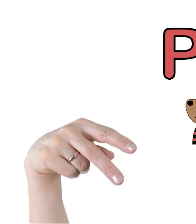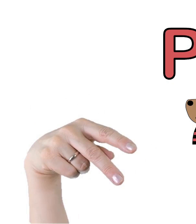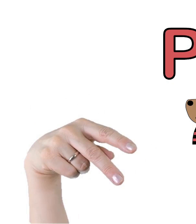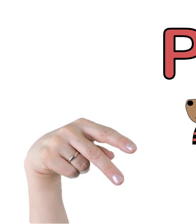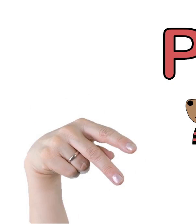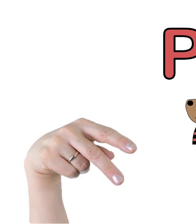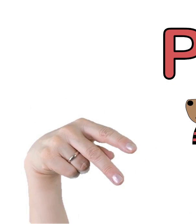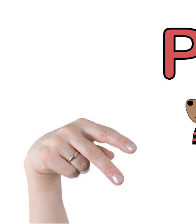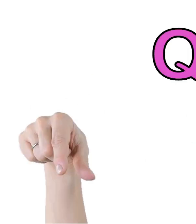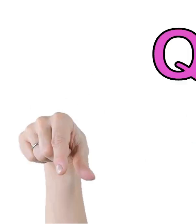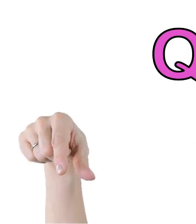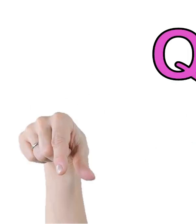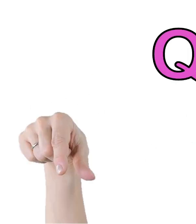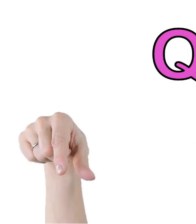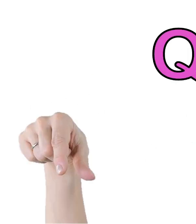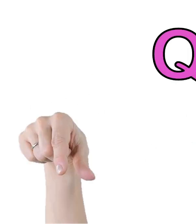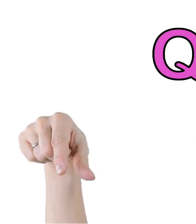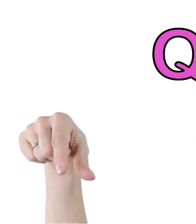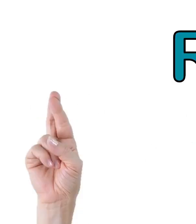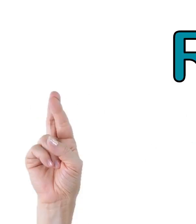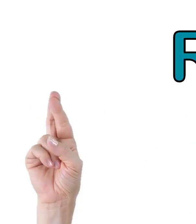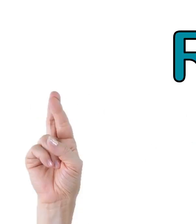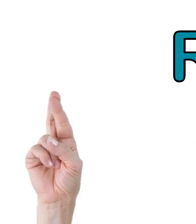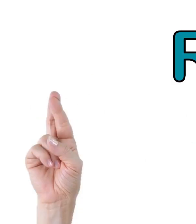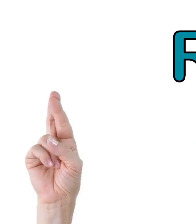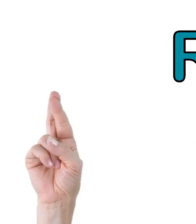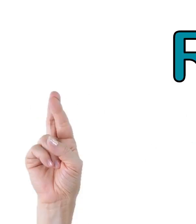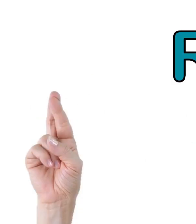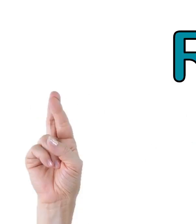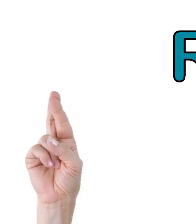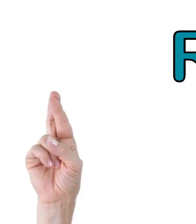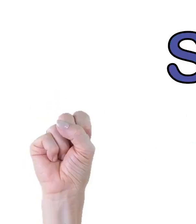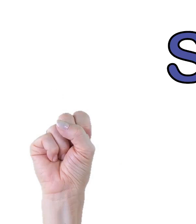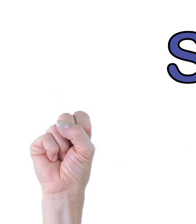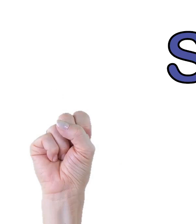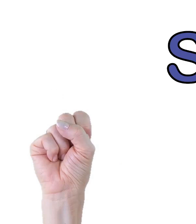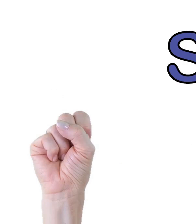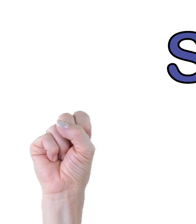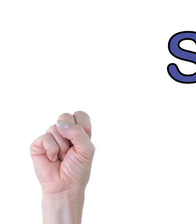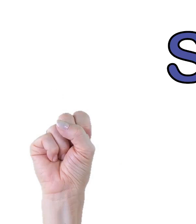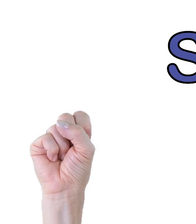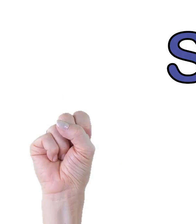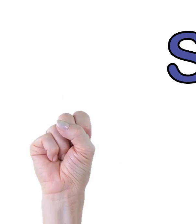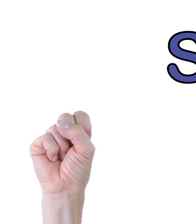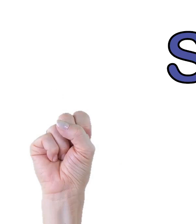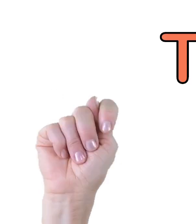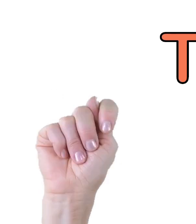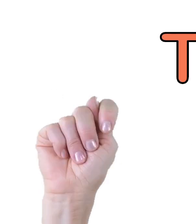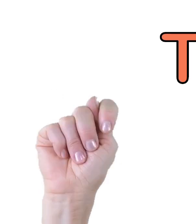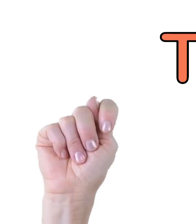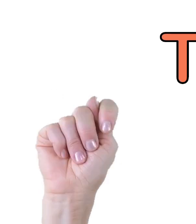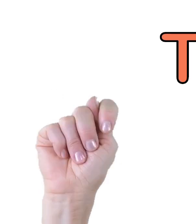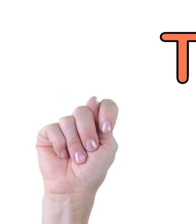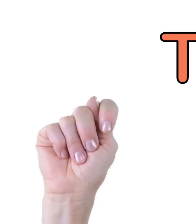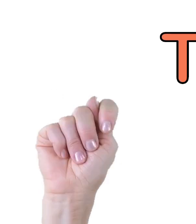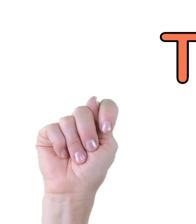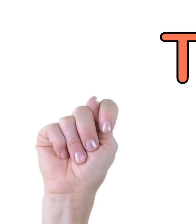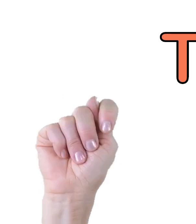Q, R, S, T,